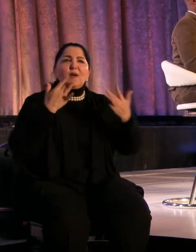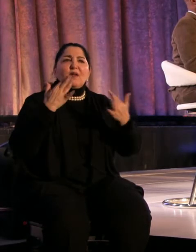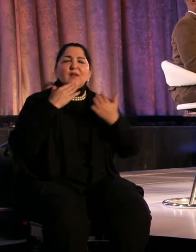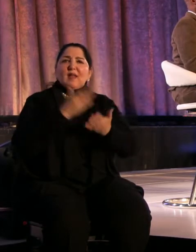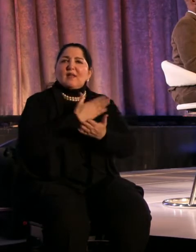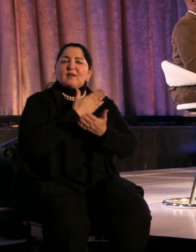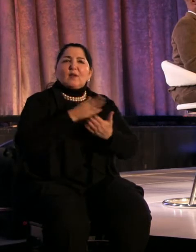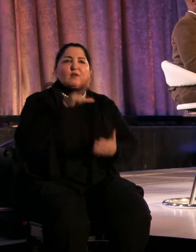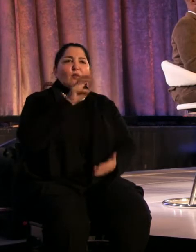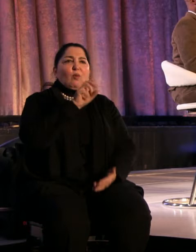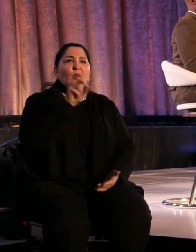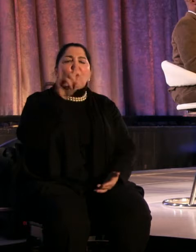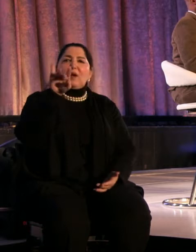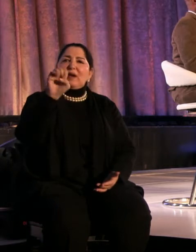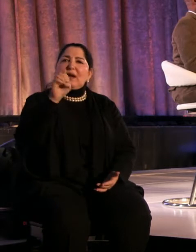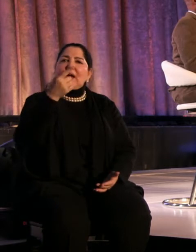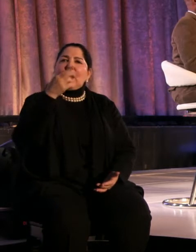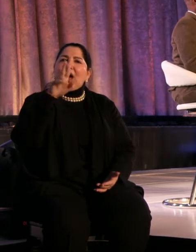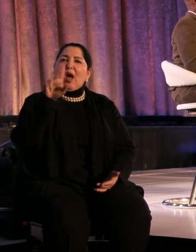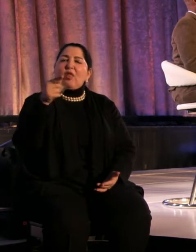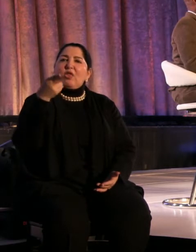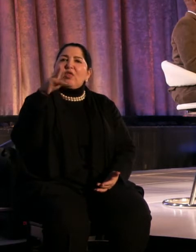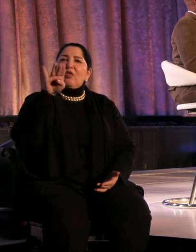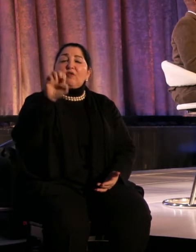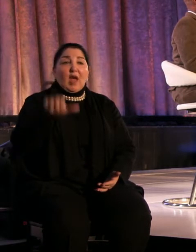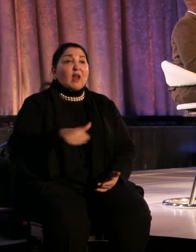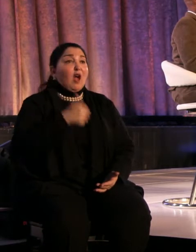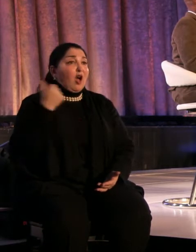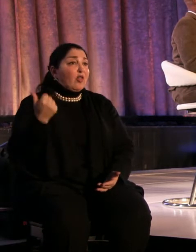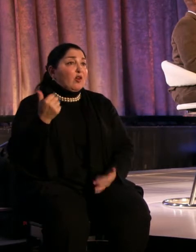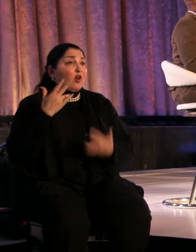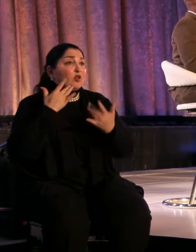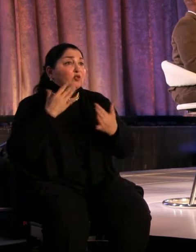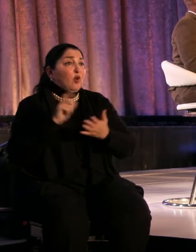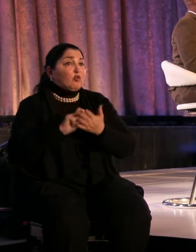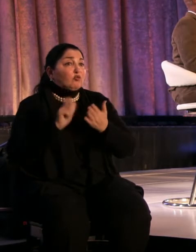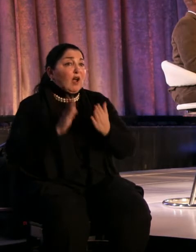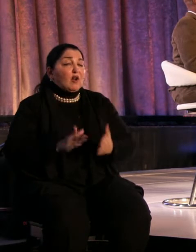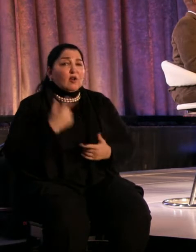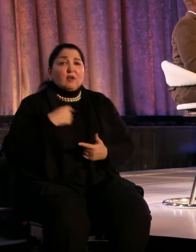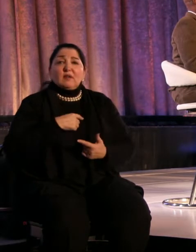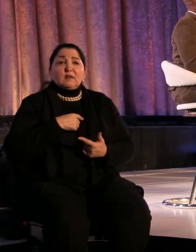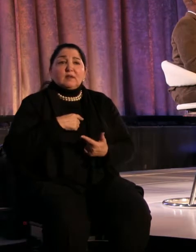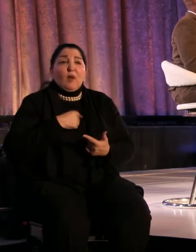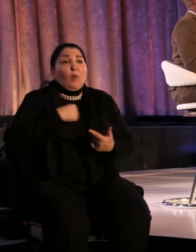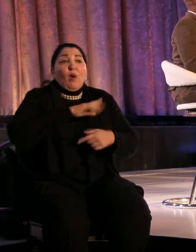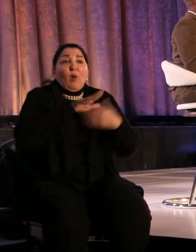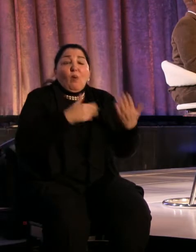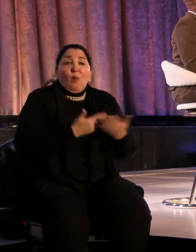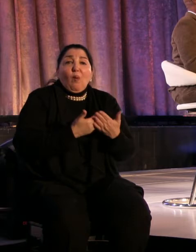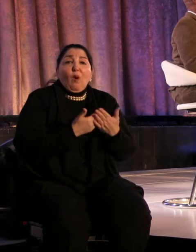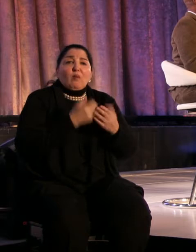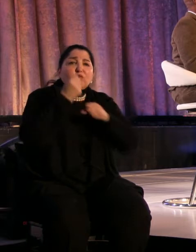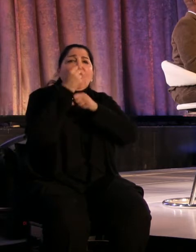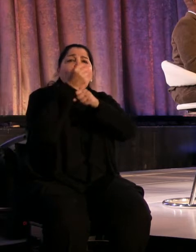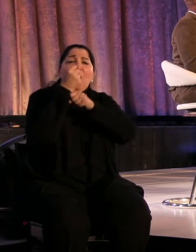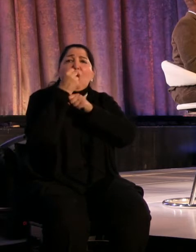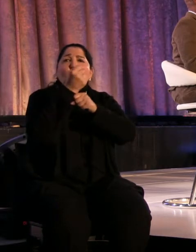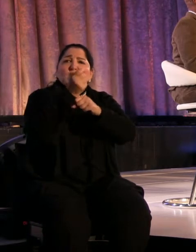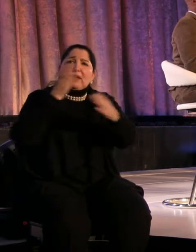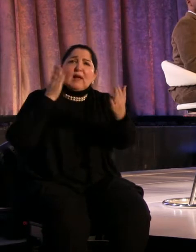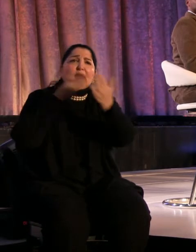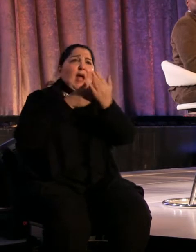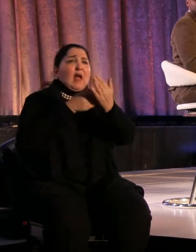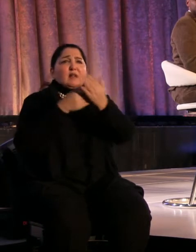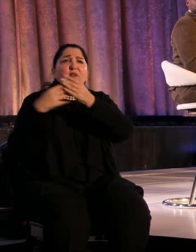contemporary songwriters who created songs that we all sang on the streets as we were protesting a war and